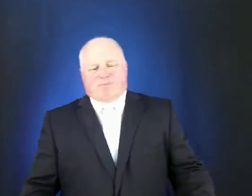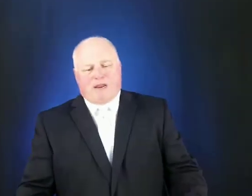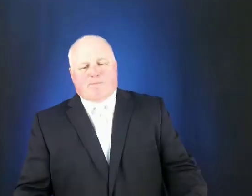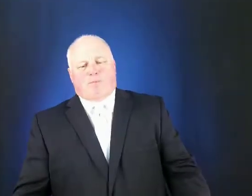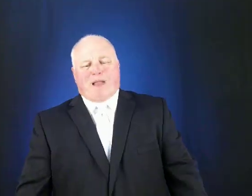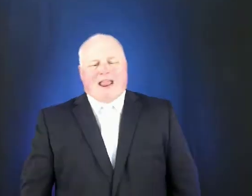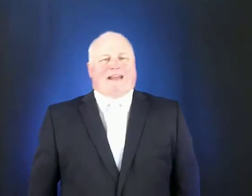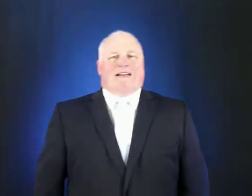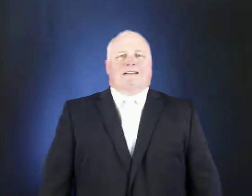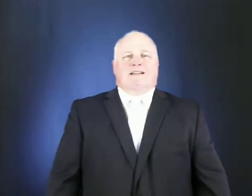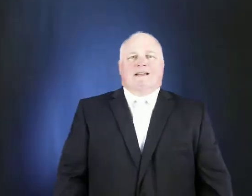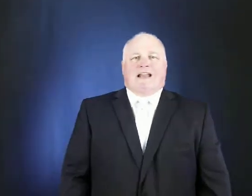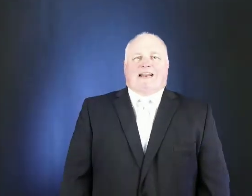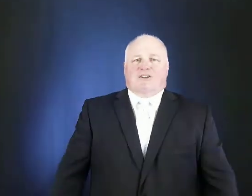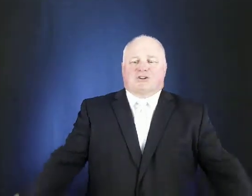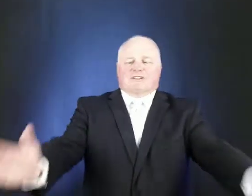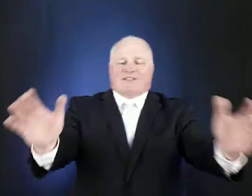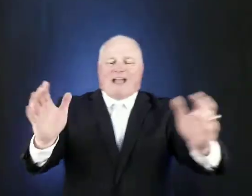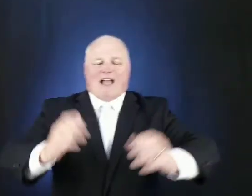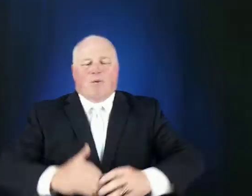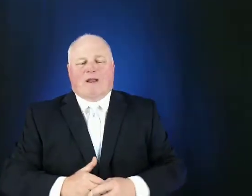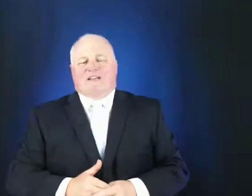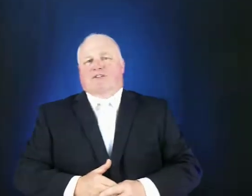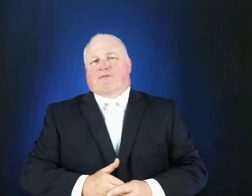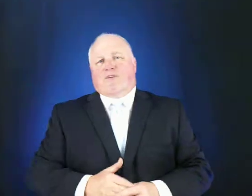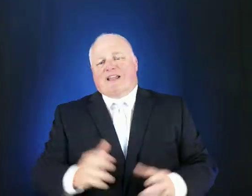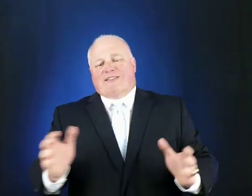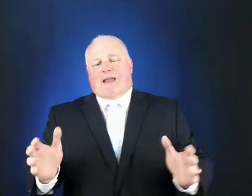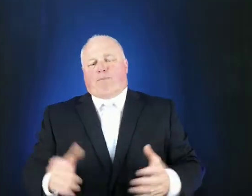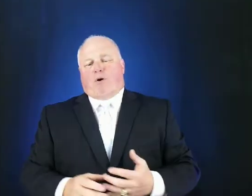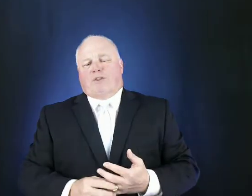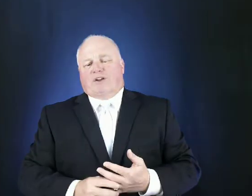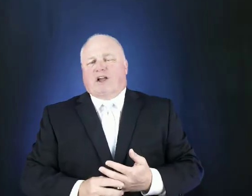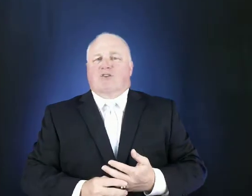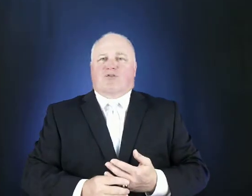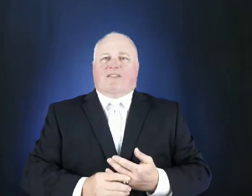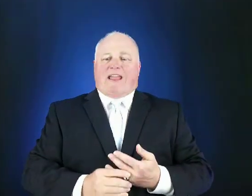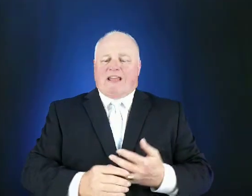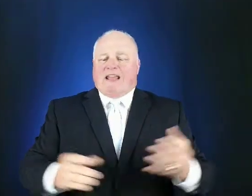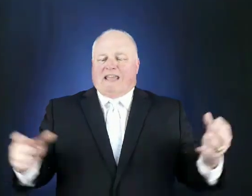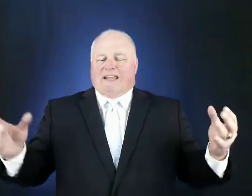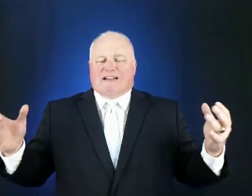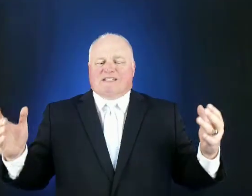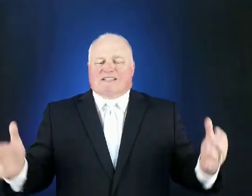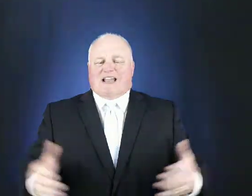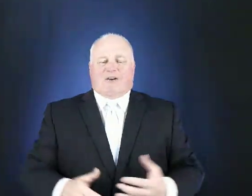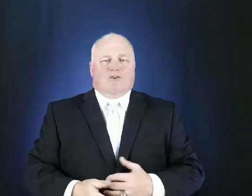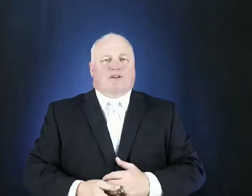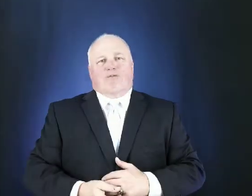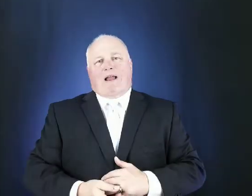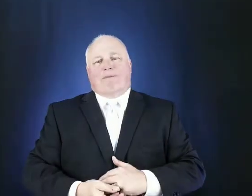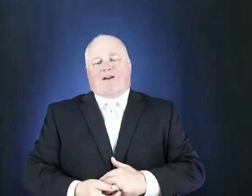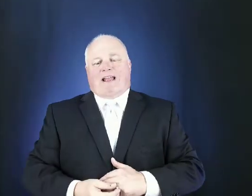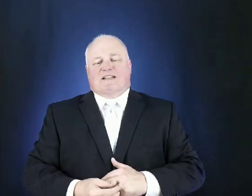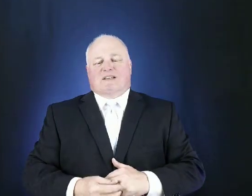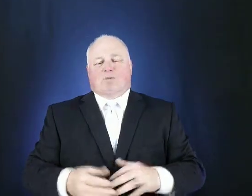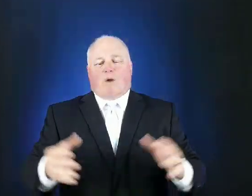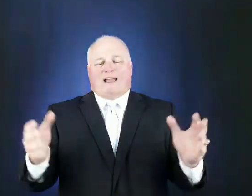people panicked and they took to the highways to flee that part of the country they hid in cellars and wrapped their heads in wet